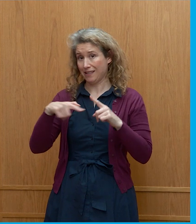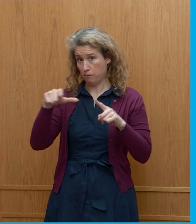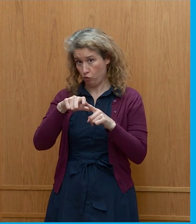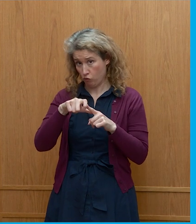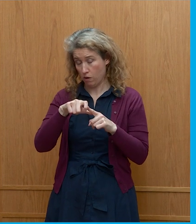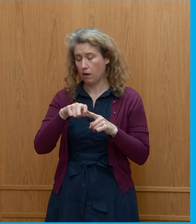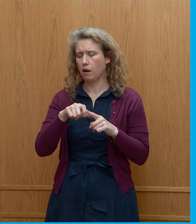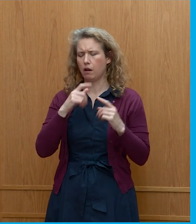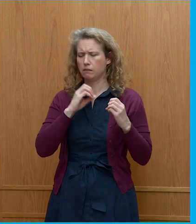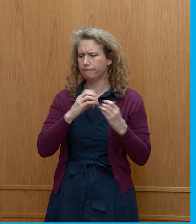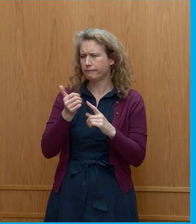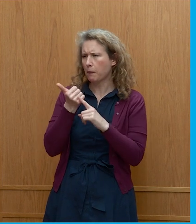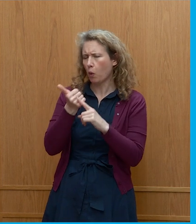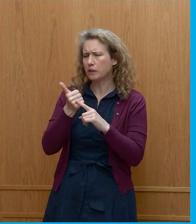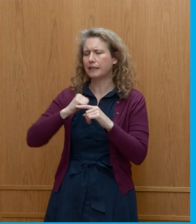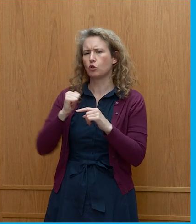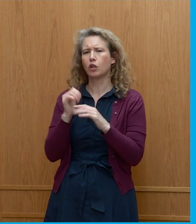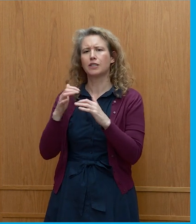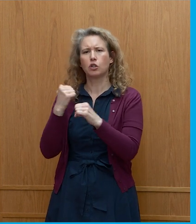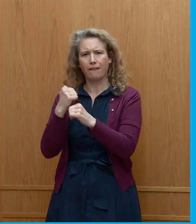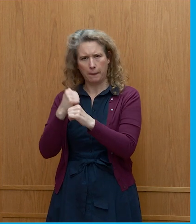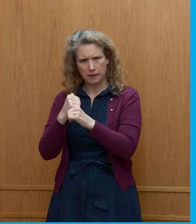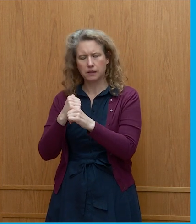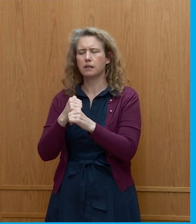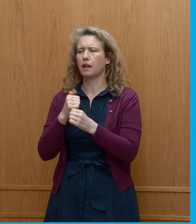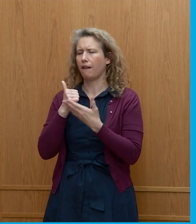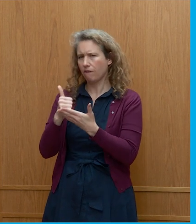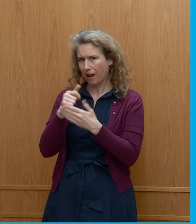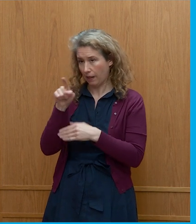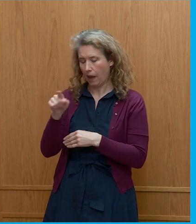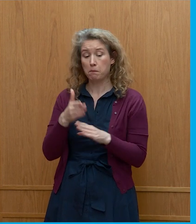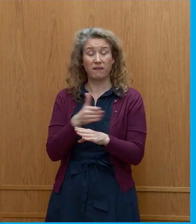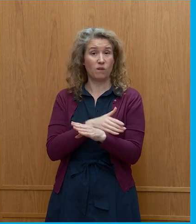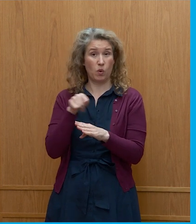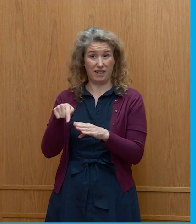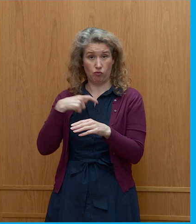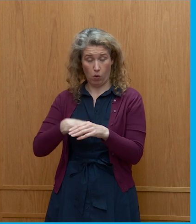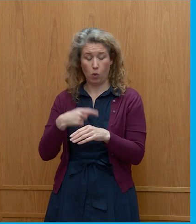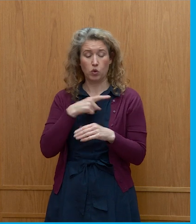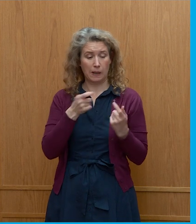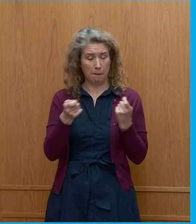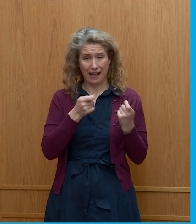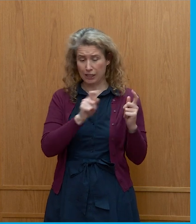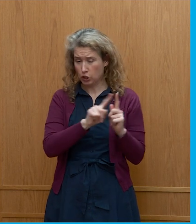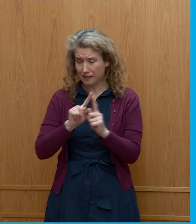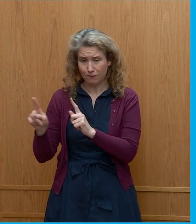advice and analysis to the Scottish Government. Before taking this role, she managed a portfolio of research on climate resilience and